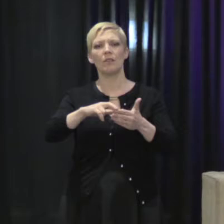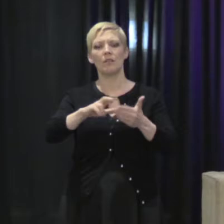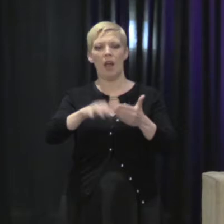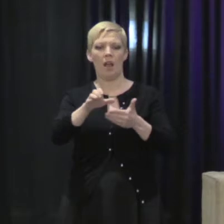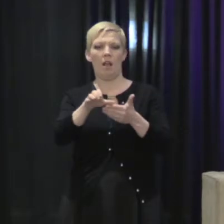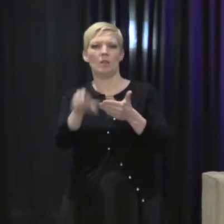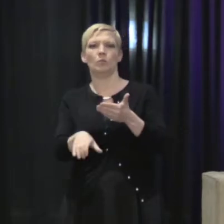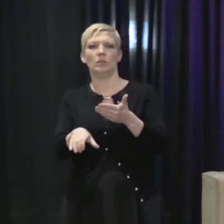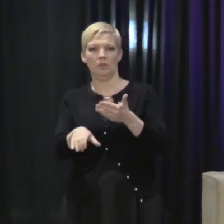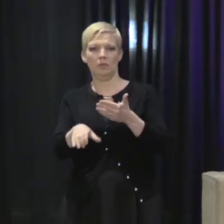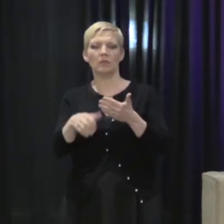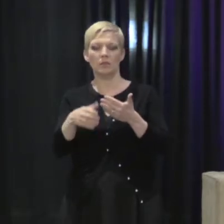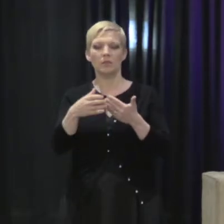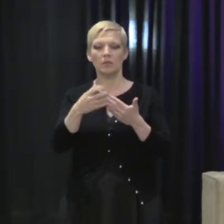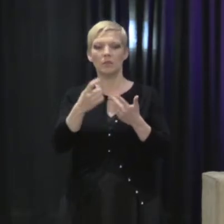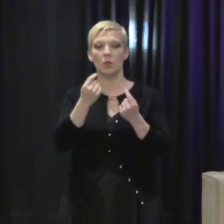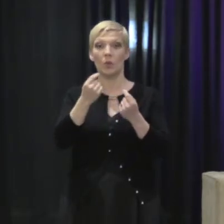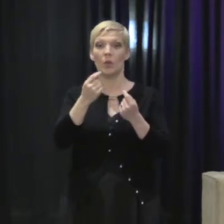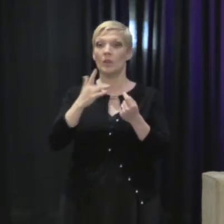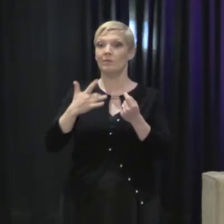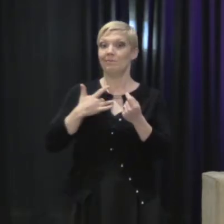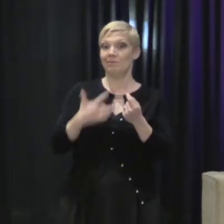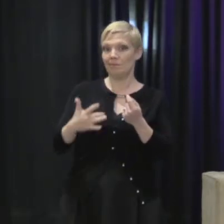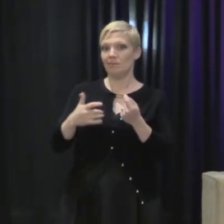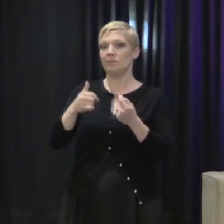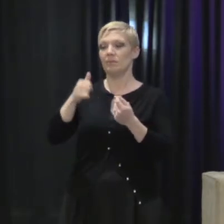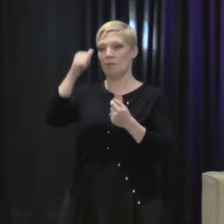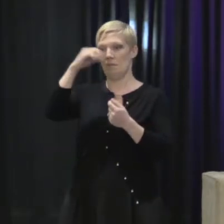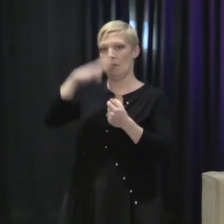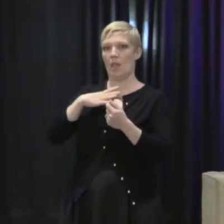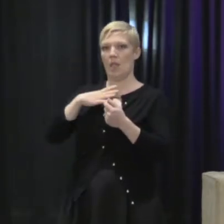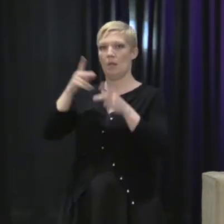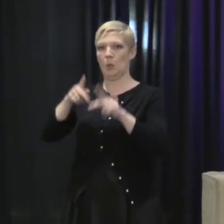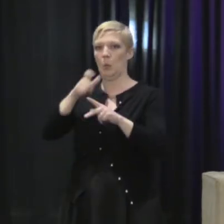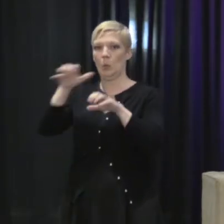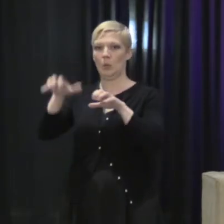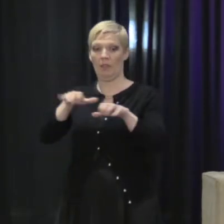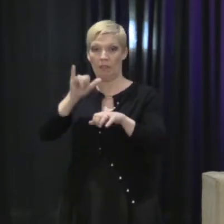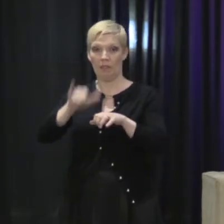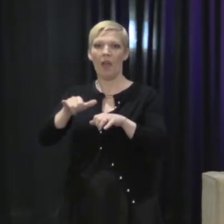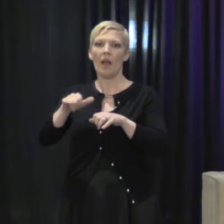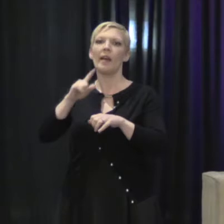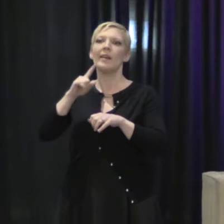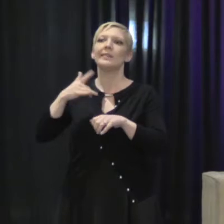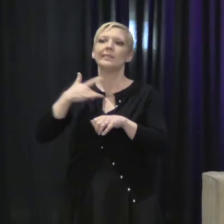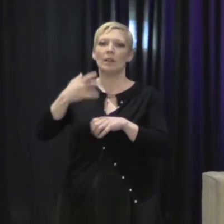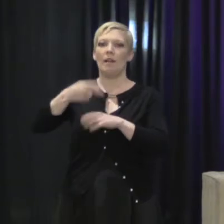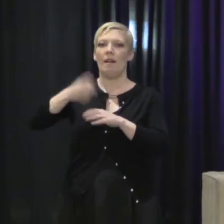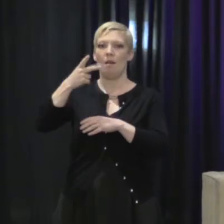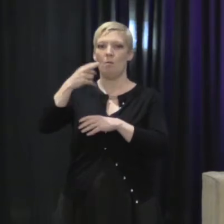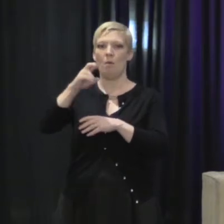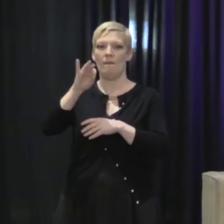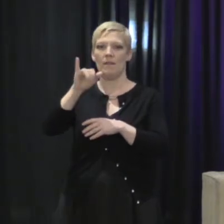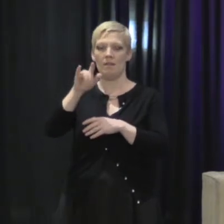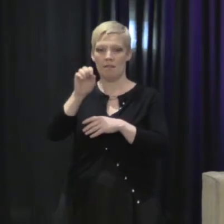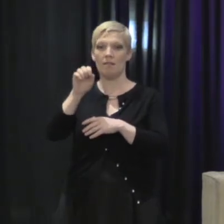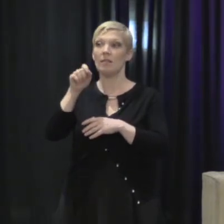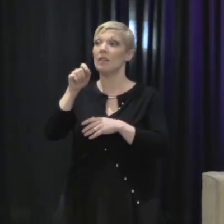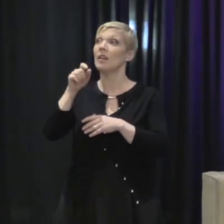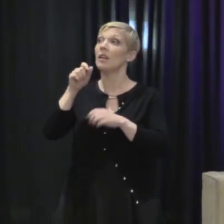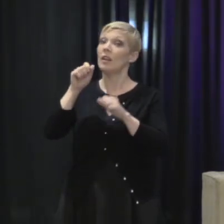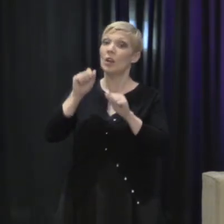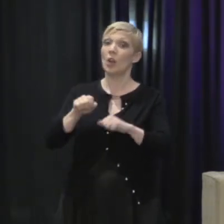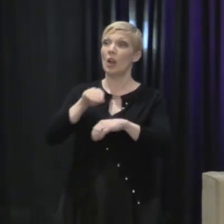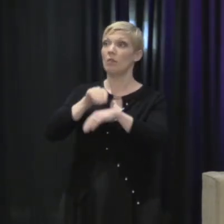high-profile male perpetrator are often prioritized over the harm that is done to the victim. It could end his